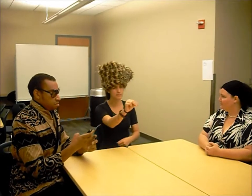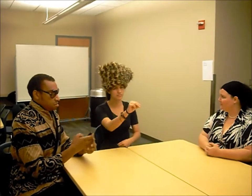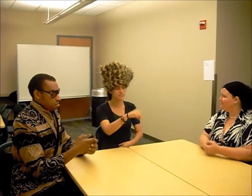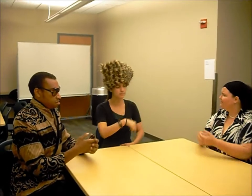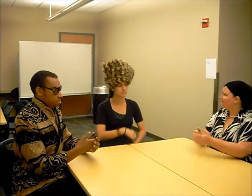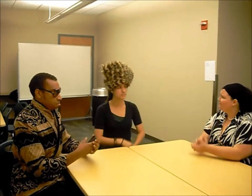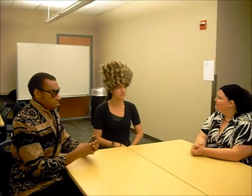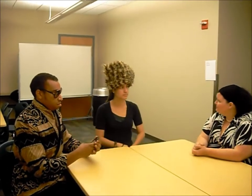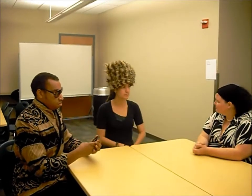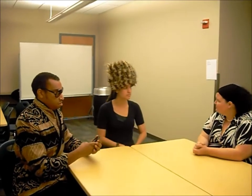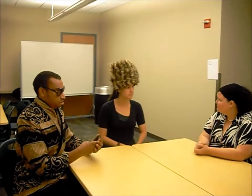Russia. No.